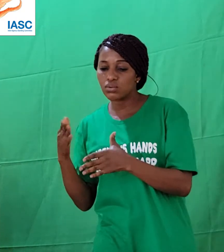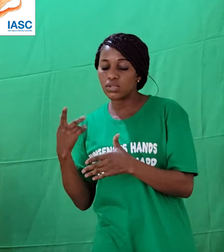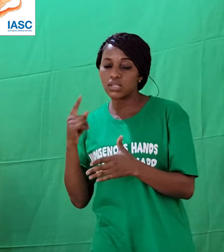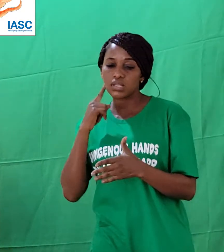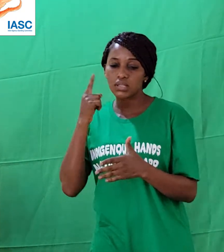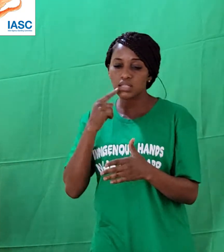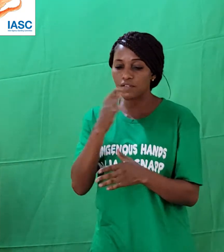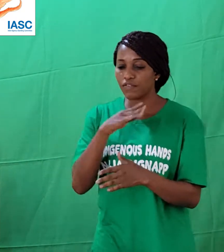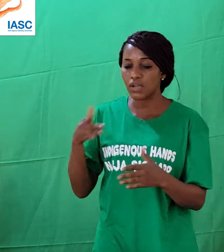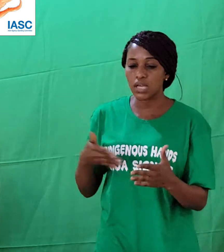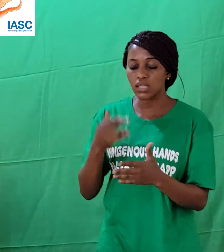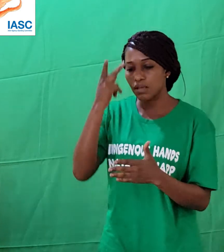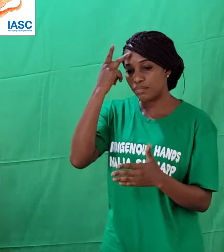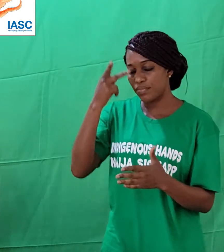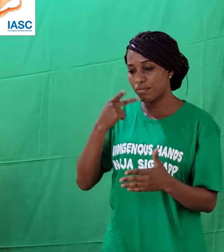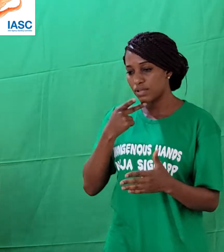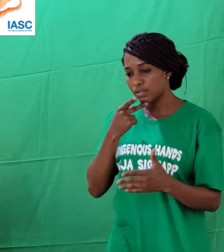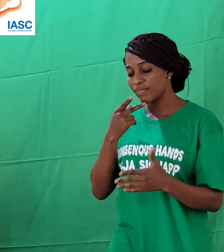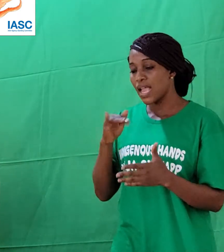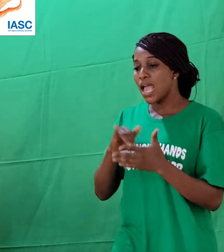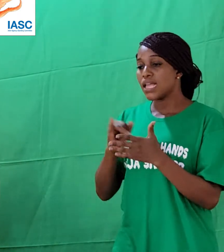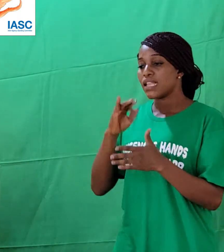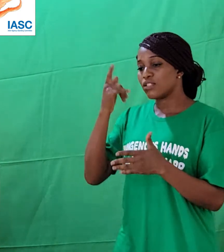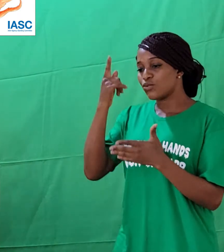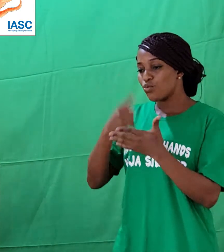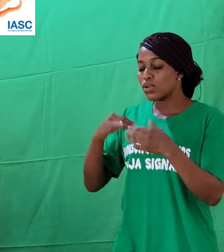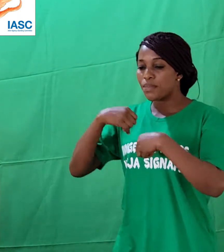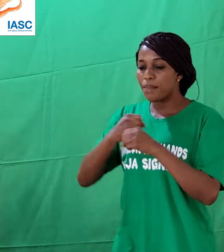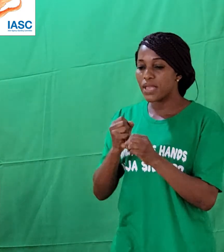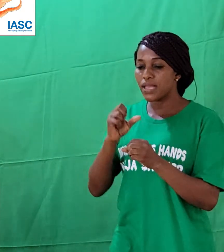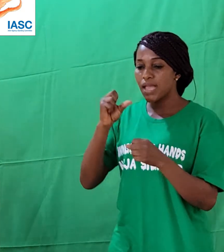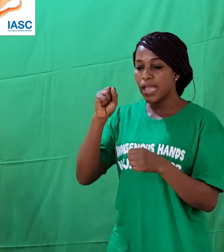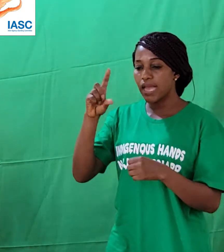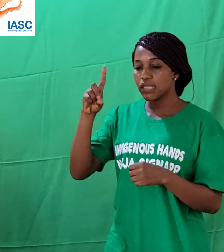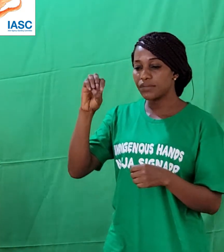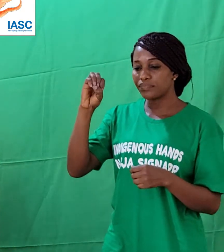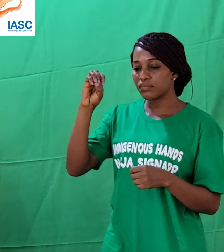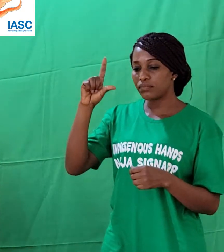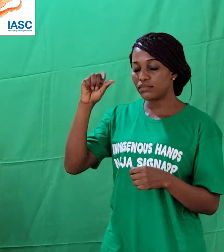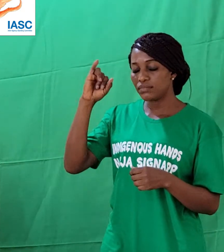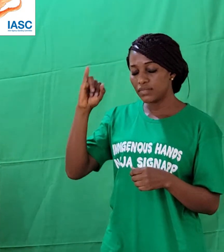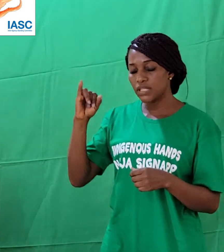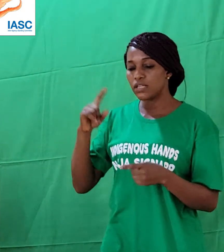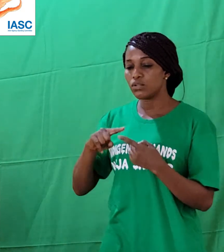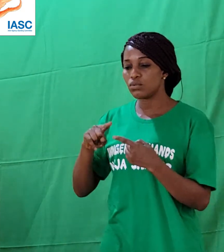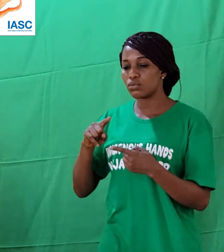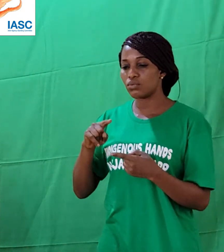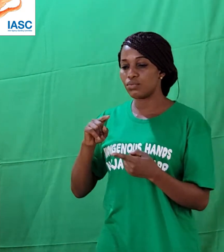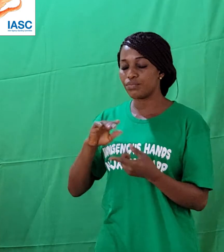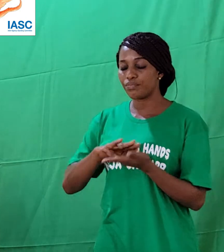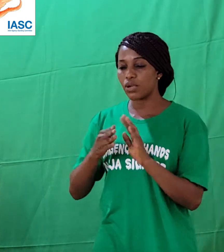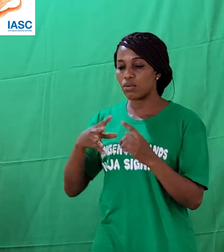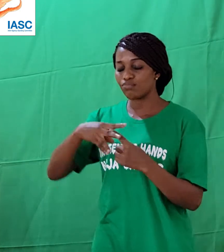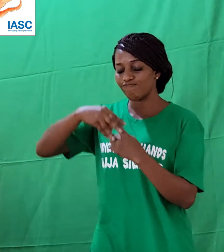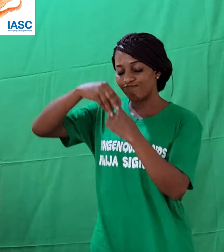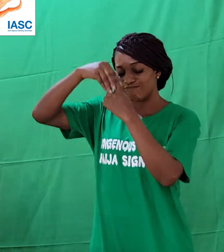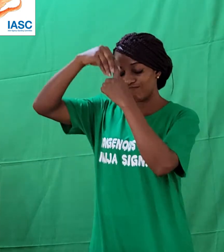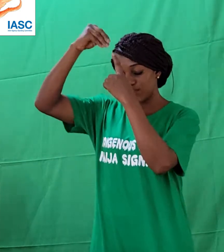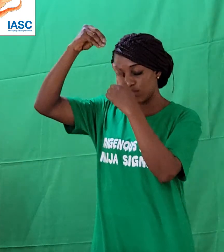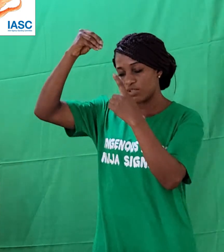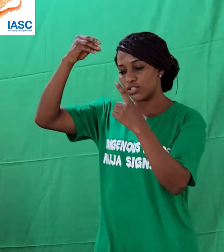made SLA to become unique in our operatives. We didn't want to go giving